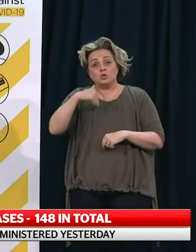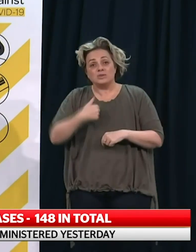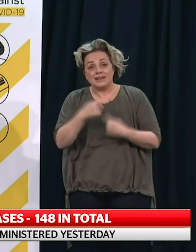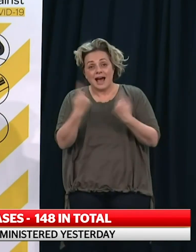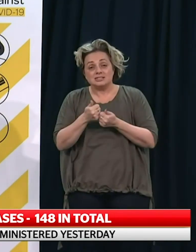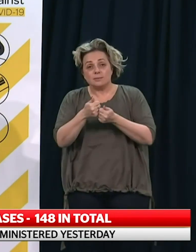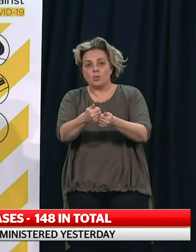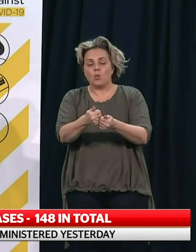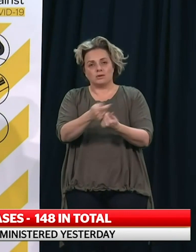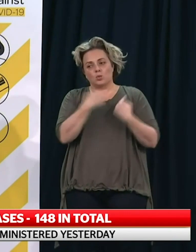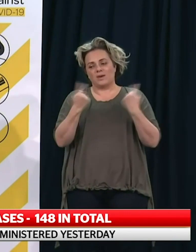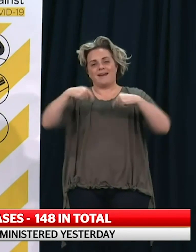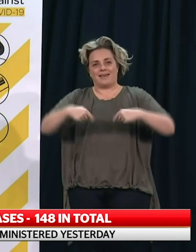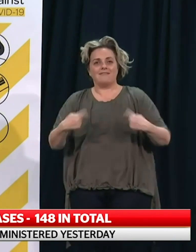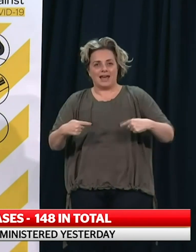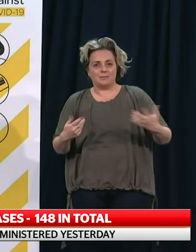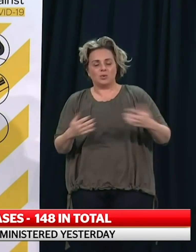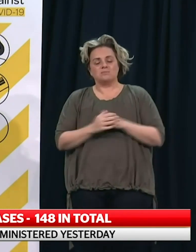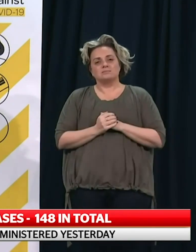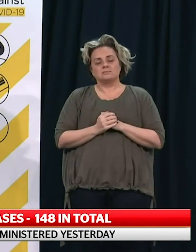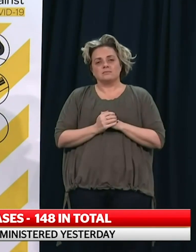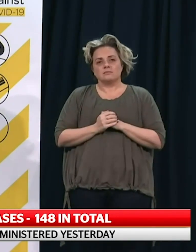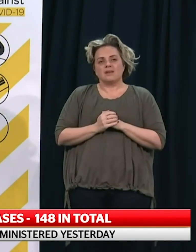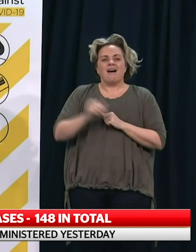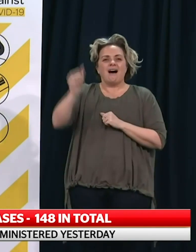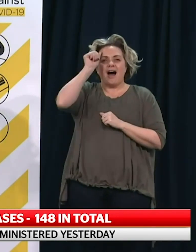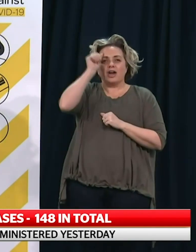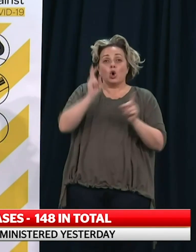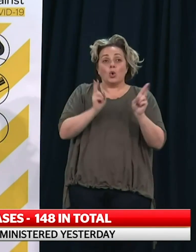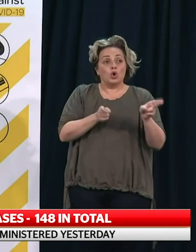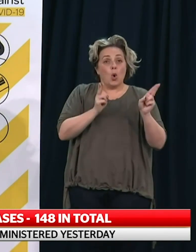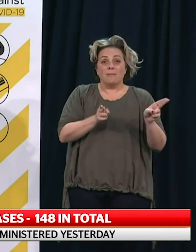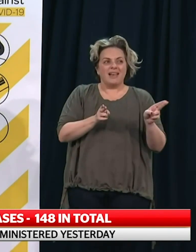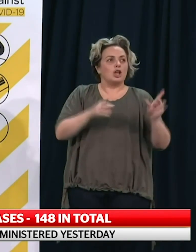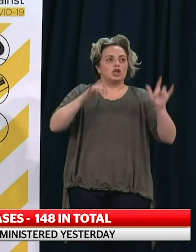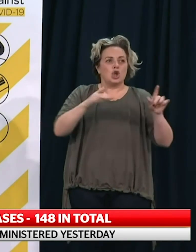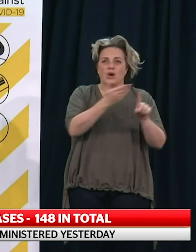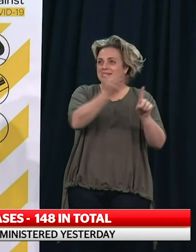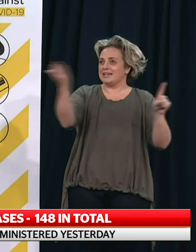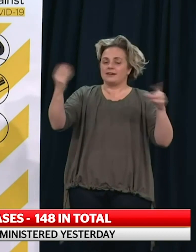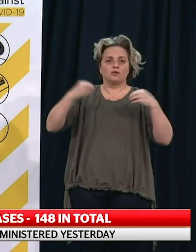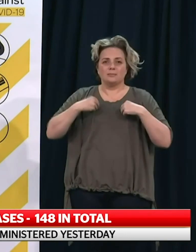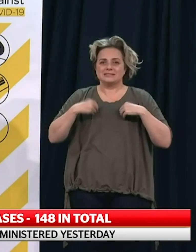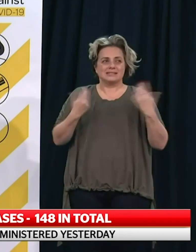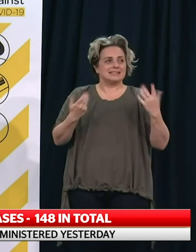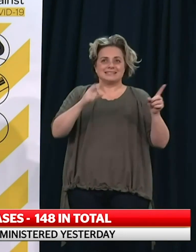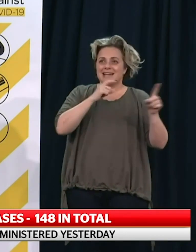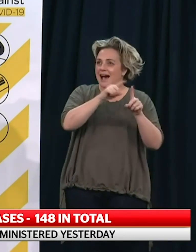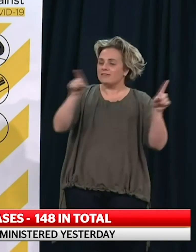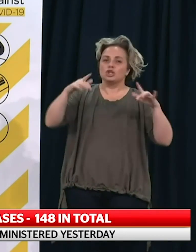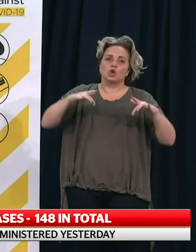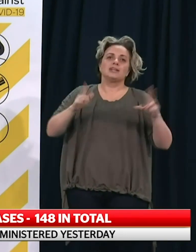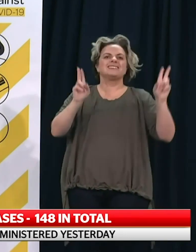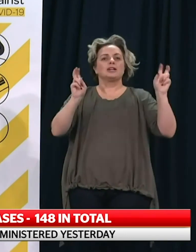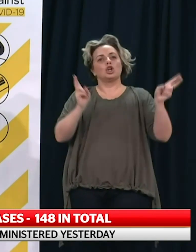to support you. I recognise that a semblance of normality is not the case for many businesses or workers right now. Anyone